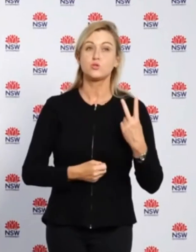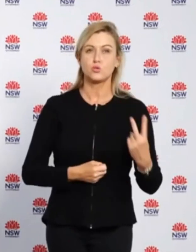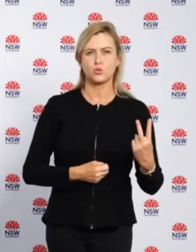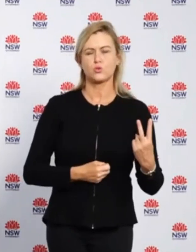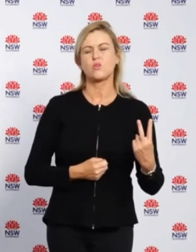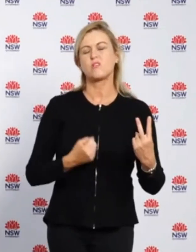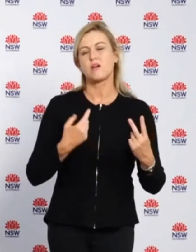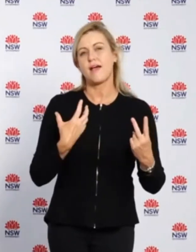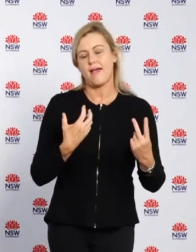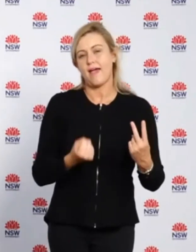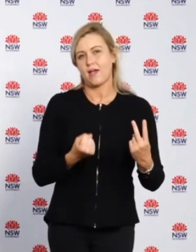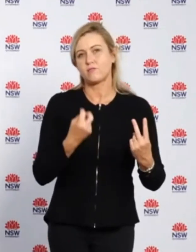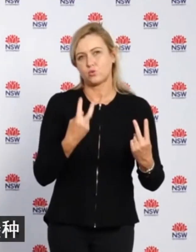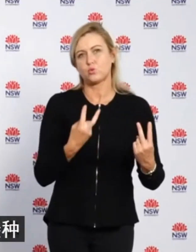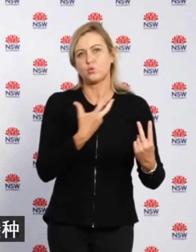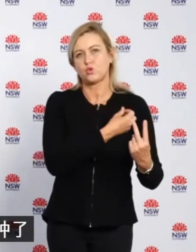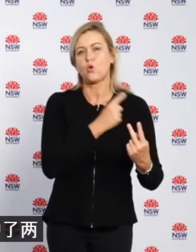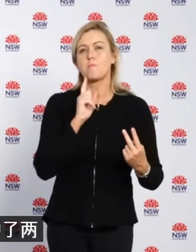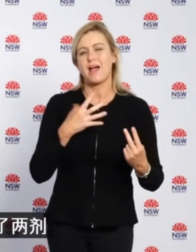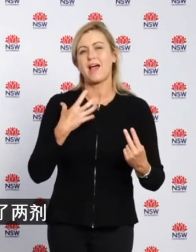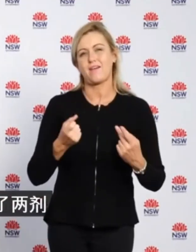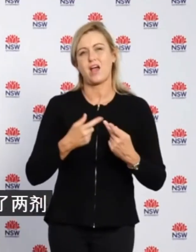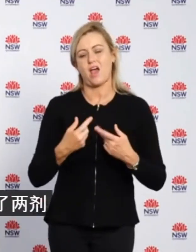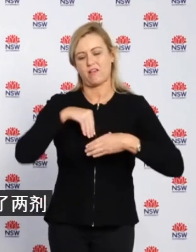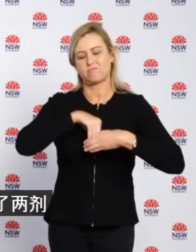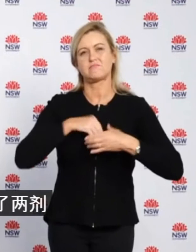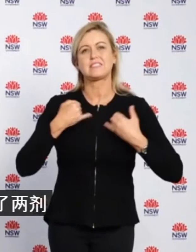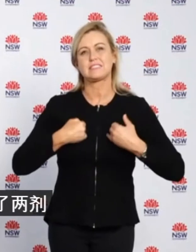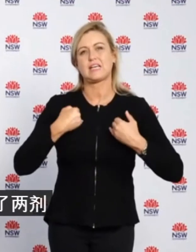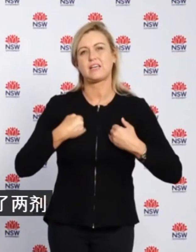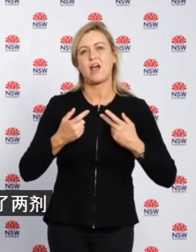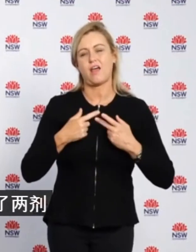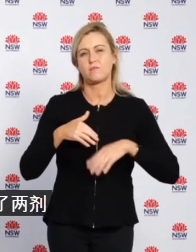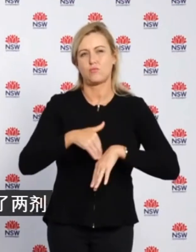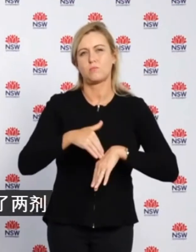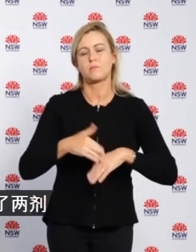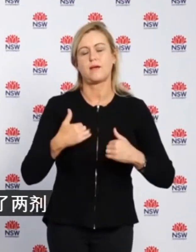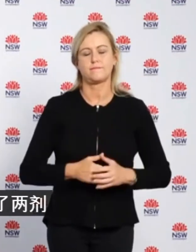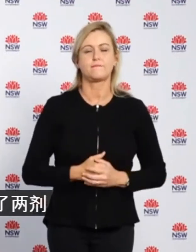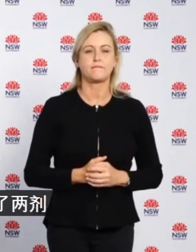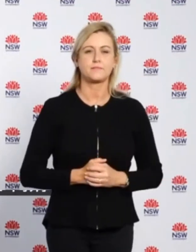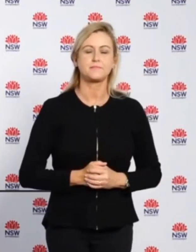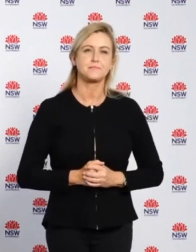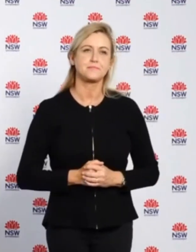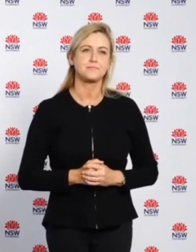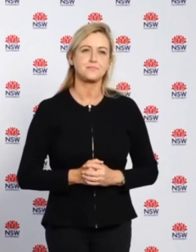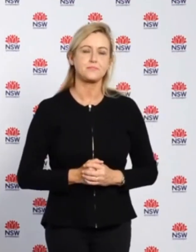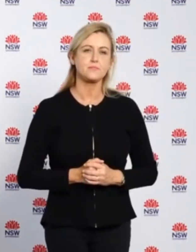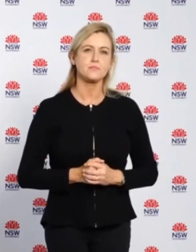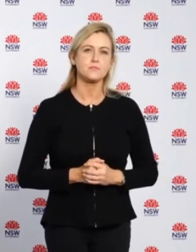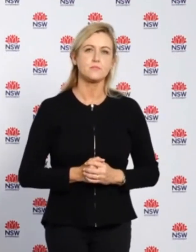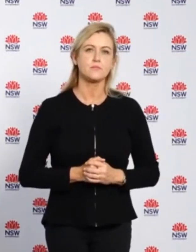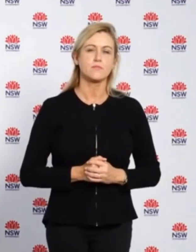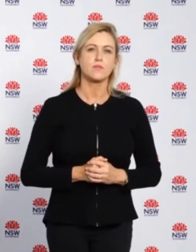underlying health conditions had received two doses of a COVID-19 vaccine. We report that two